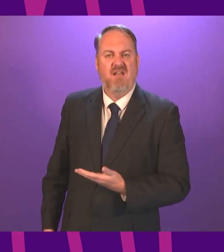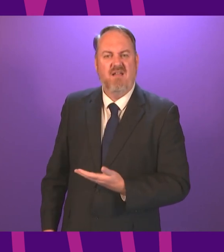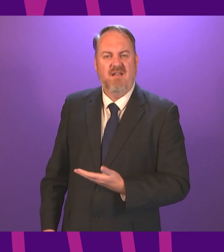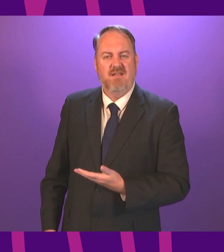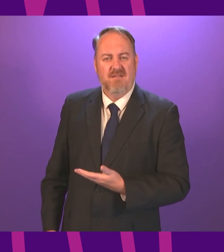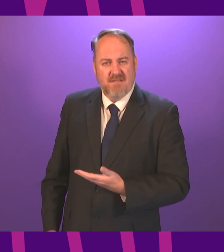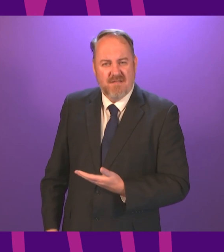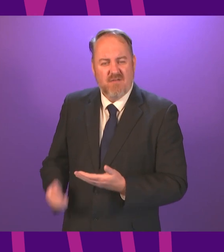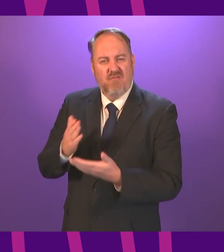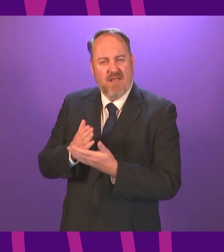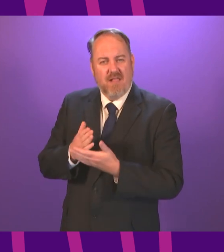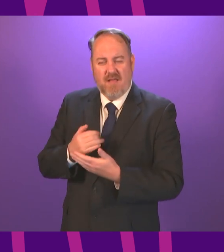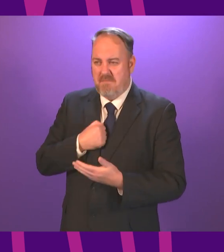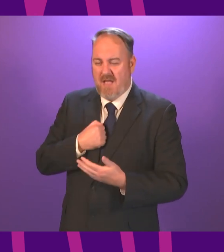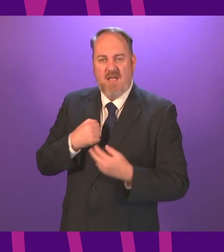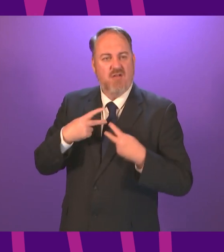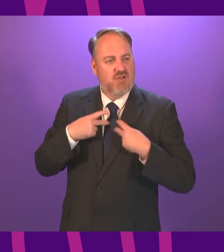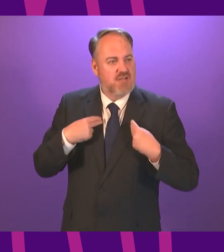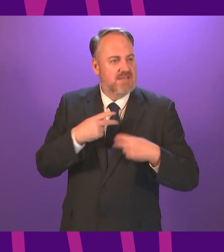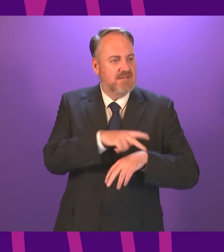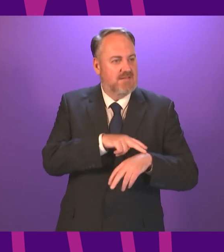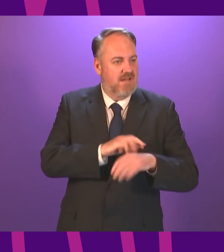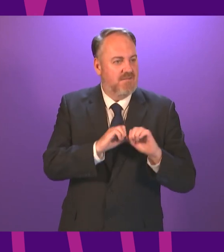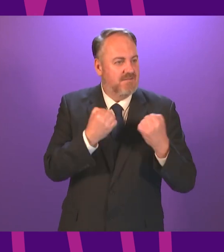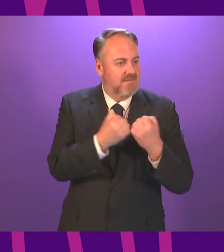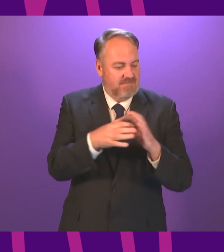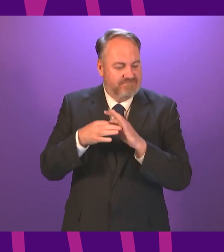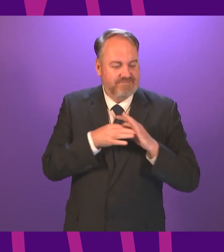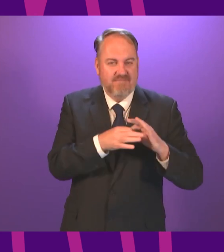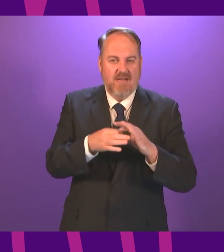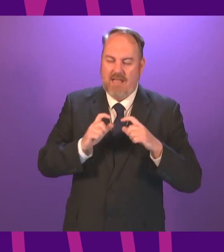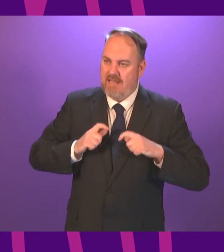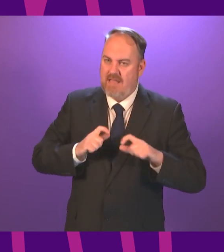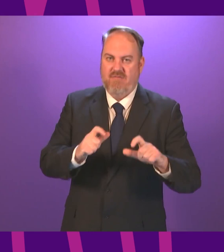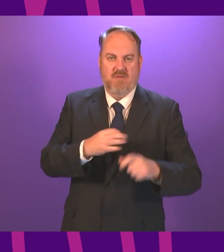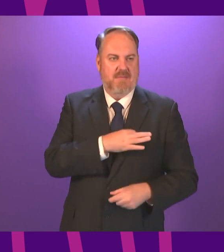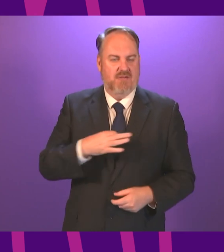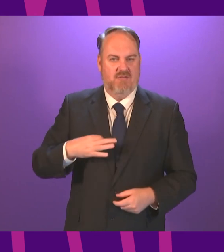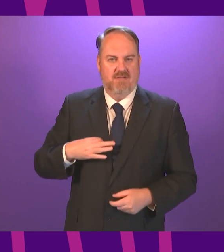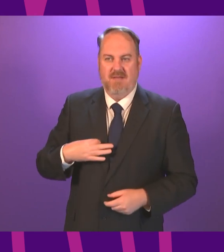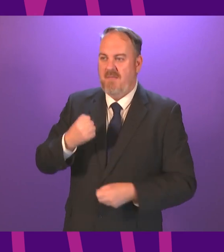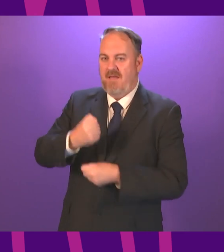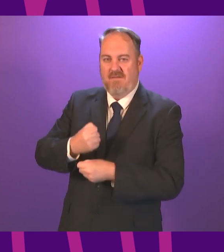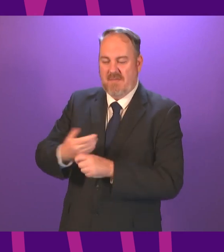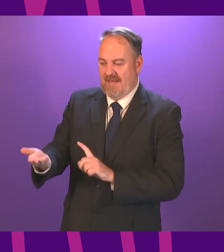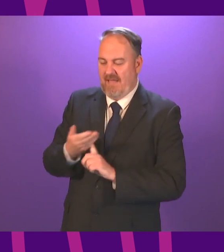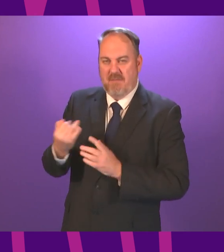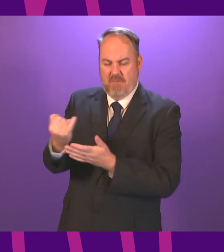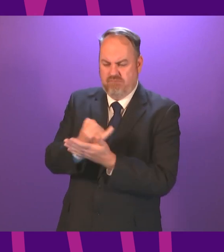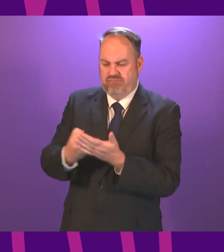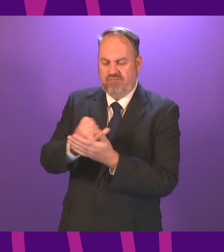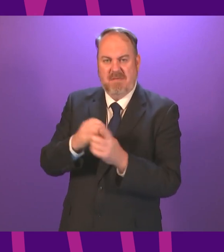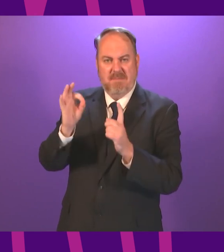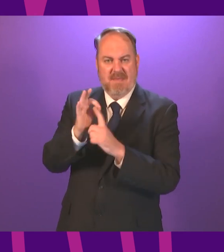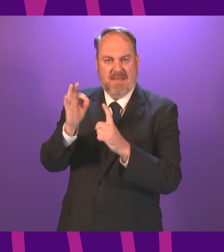but like my nursing colleagues I kept seeing my patients the Scottish government sent me out PPE that put my life at risk but like the